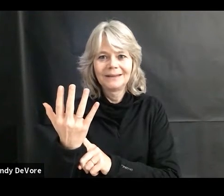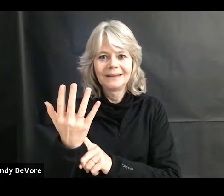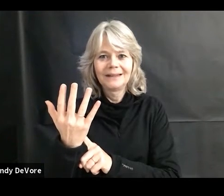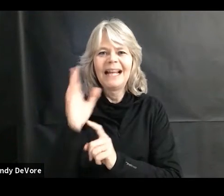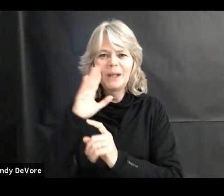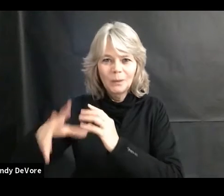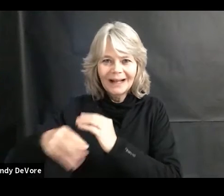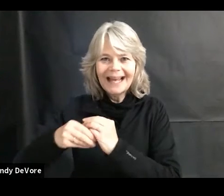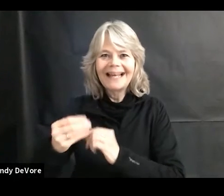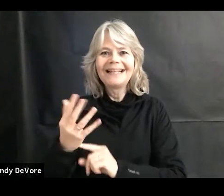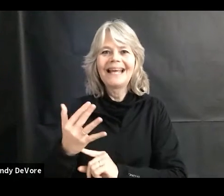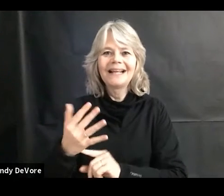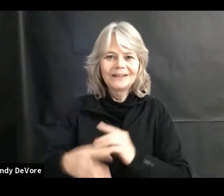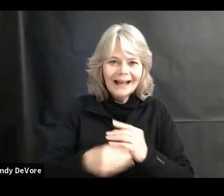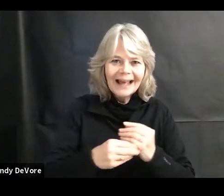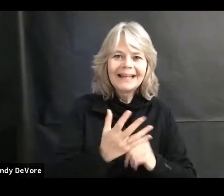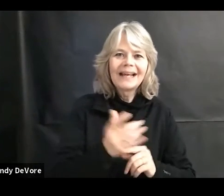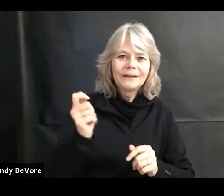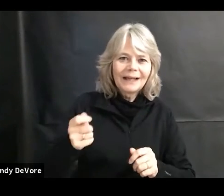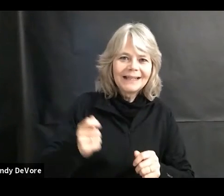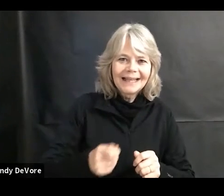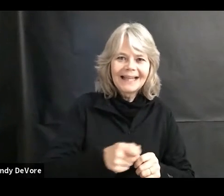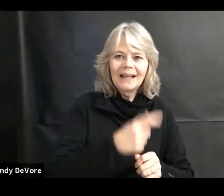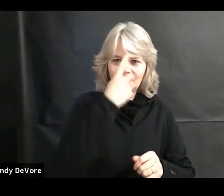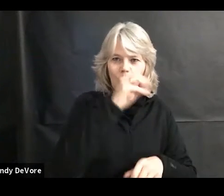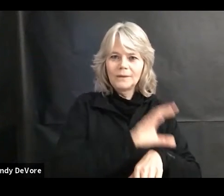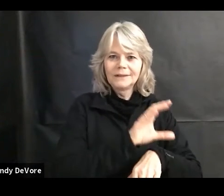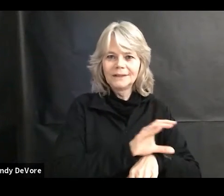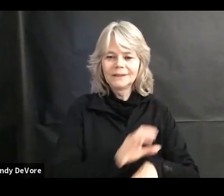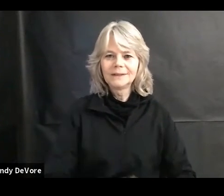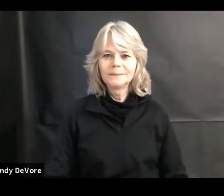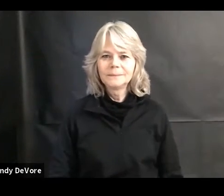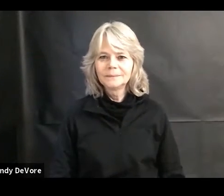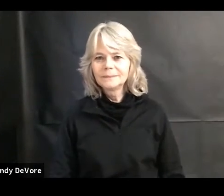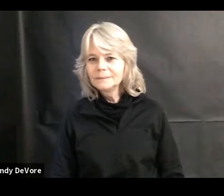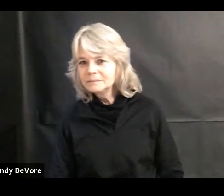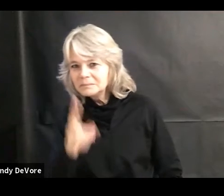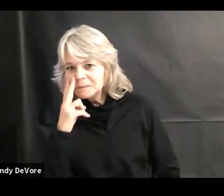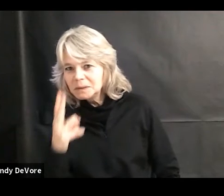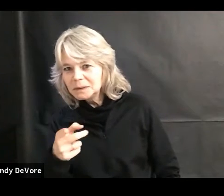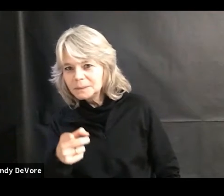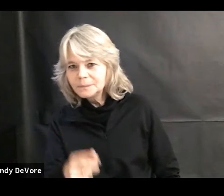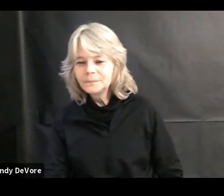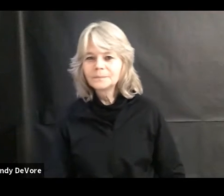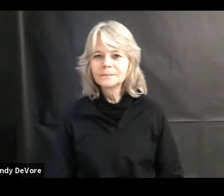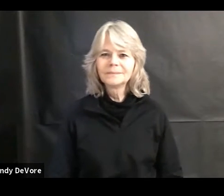See if we can get the contrast rate. Oh, can you see it a little? It's too bright to show